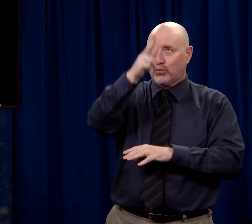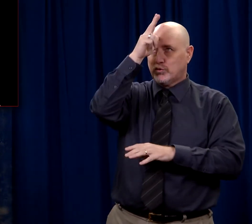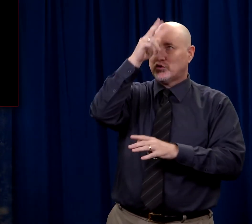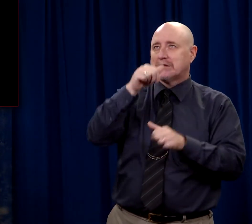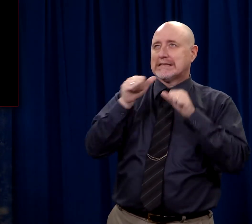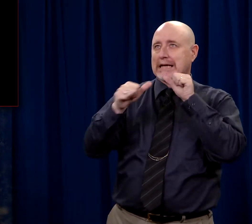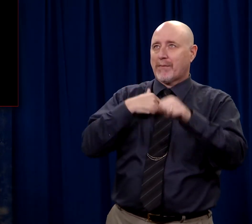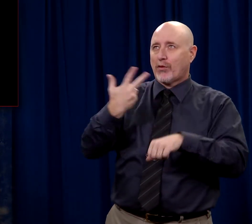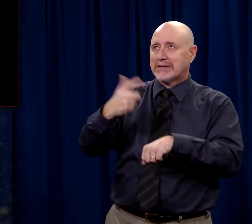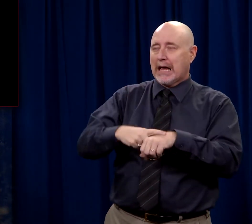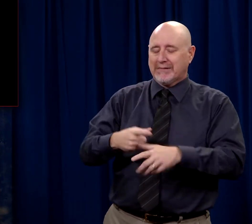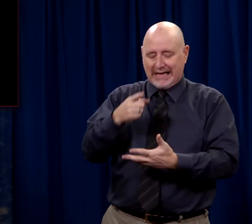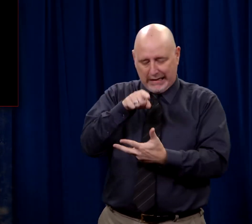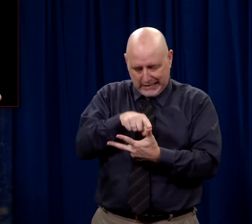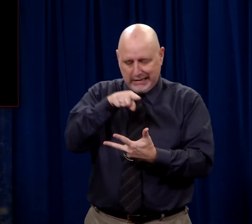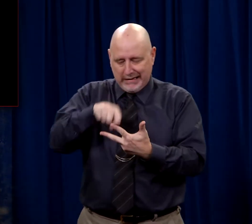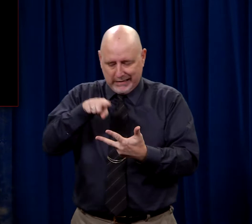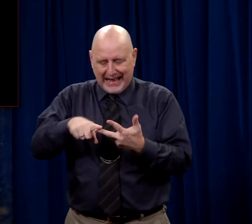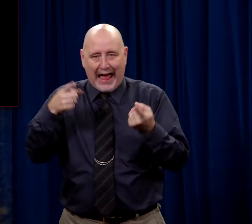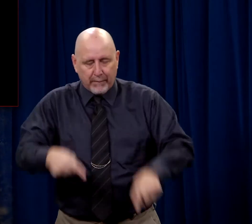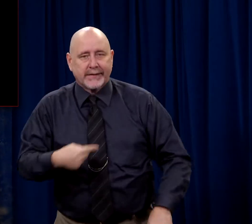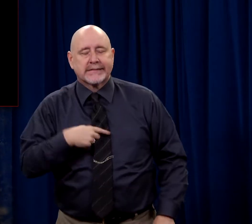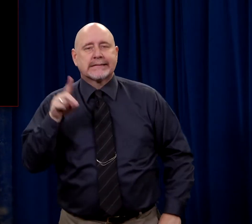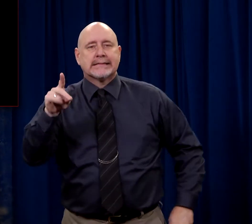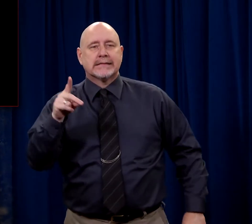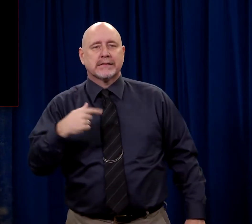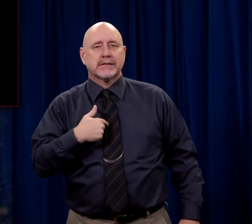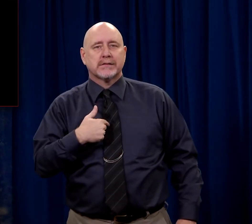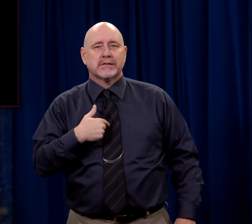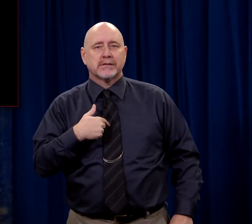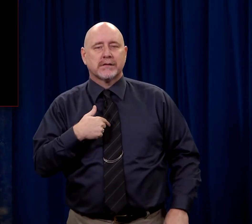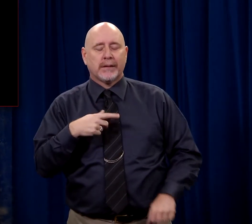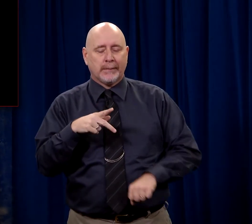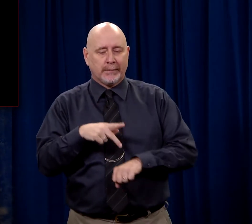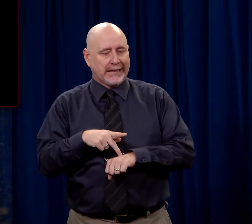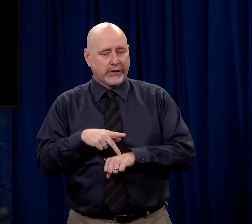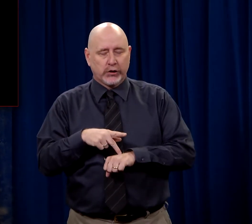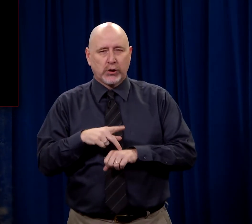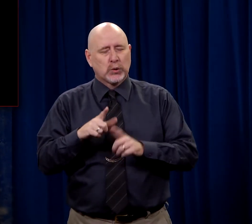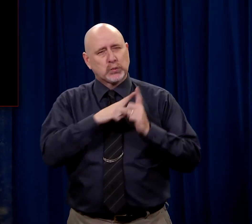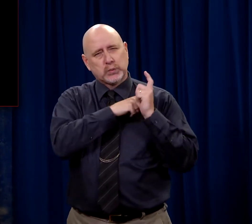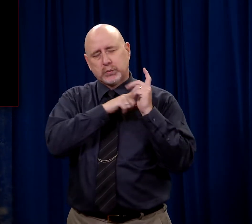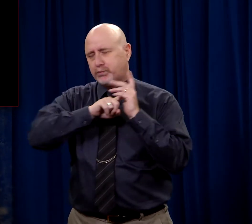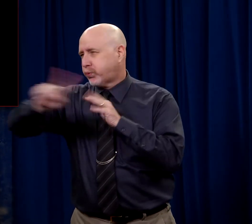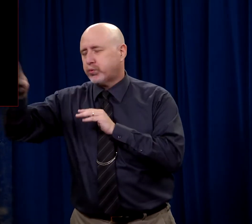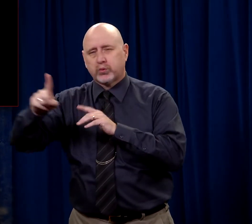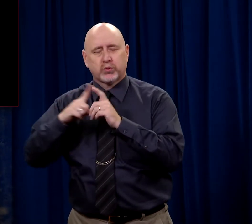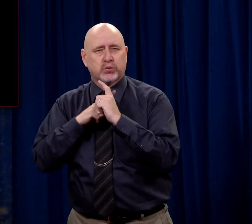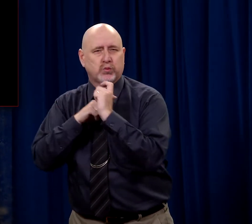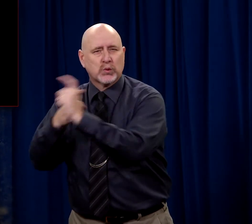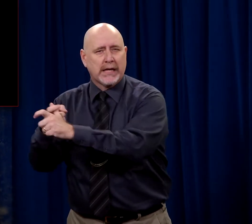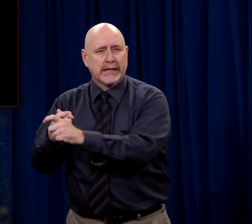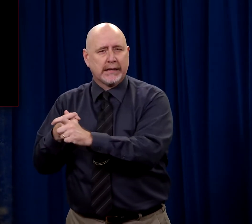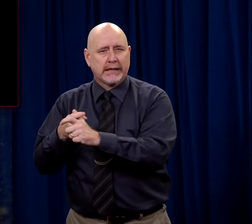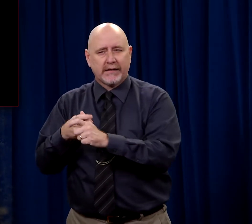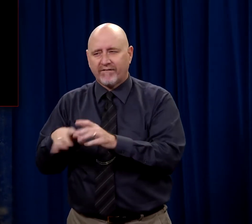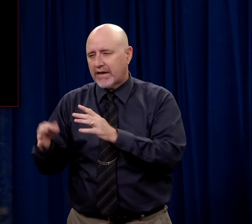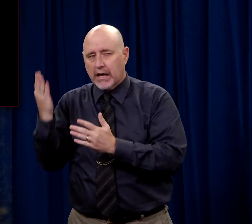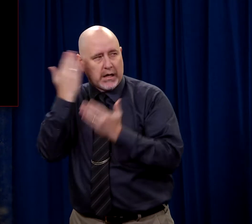you're going to deny me three times. And that's exactly what Peter did. And Peter ran and found a